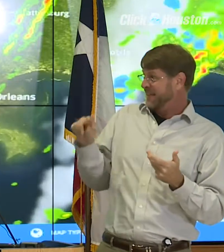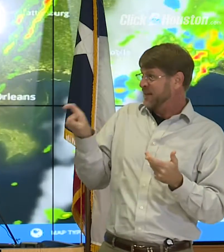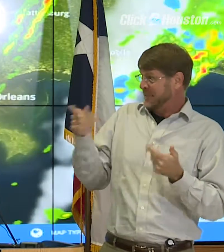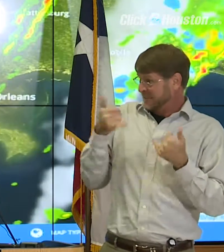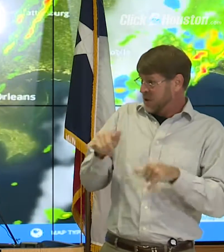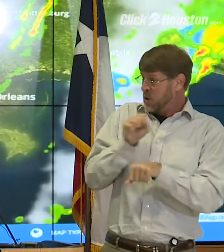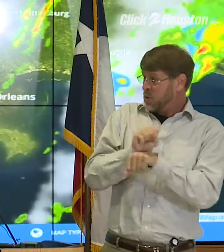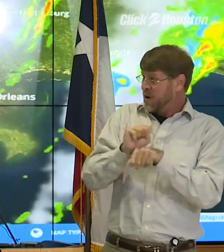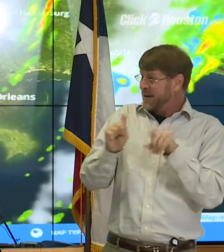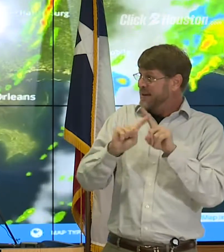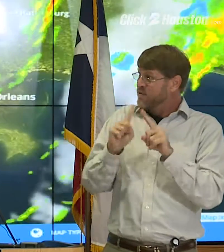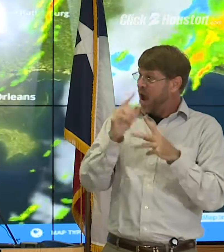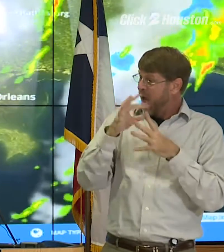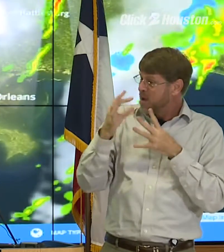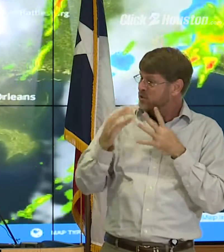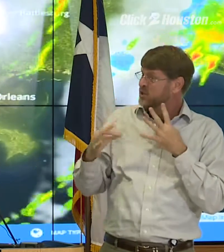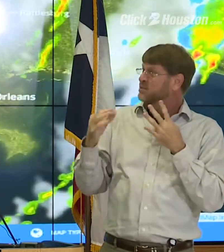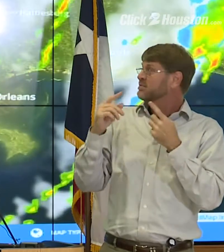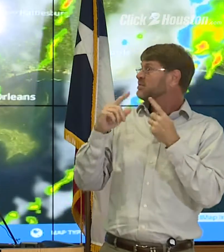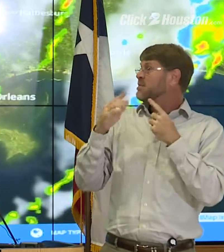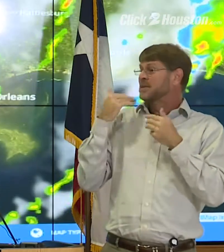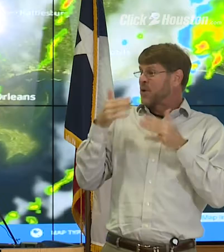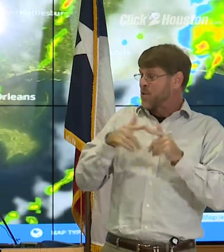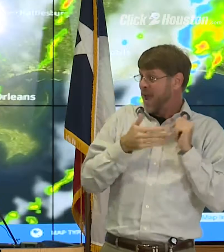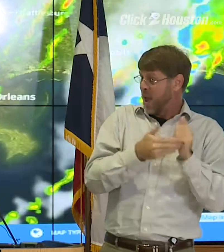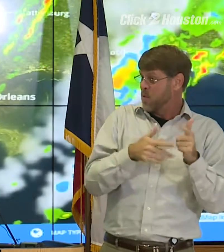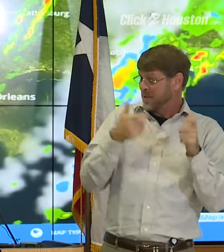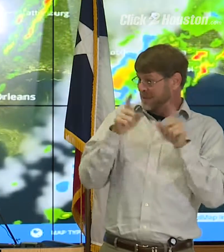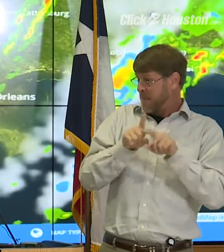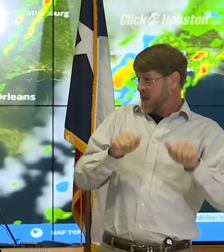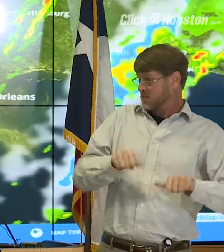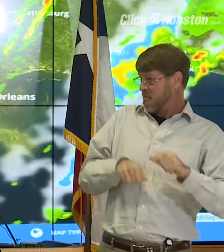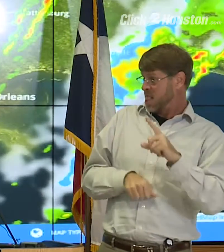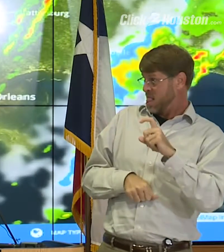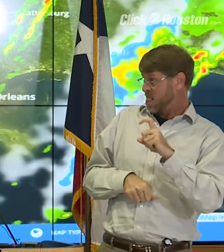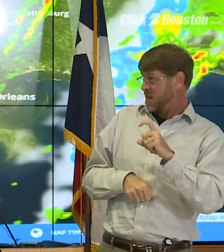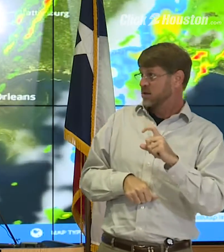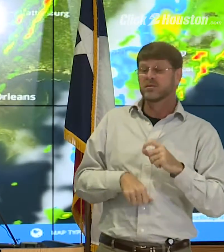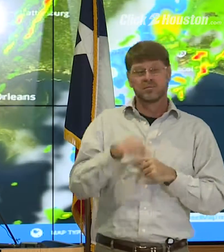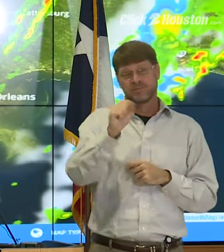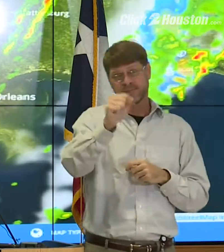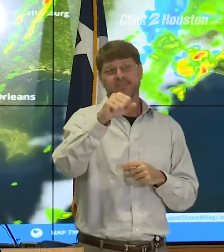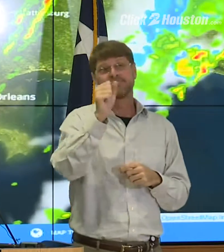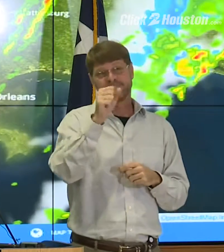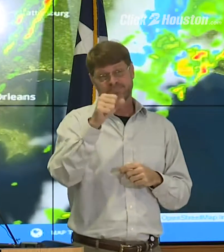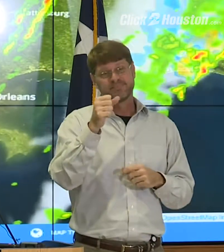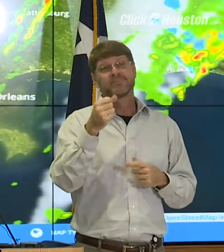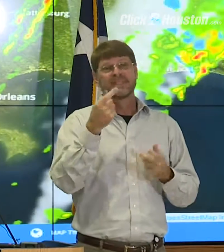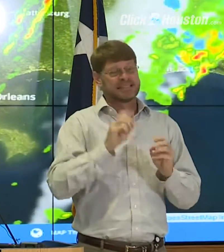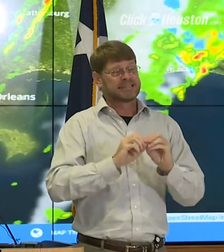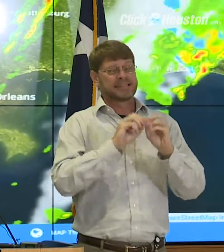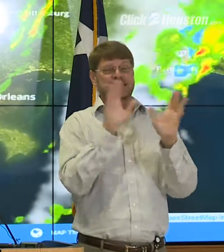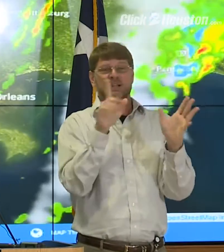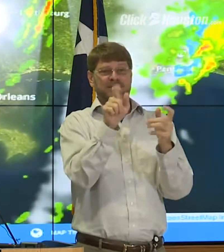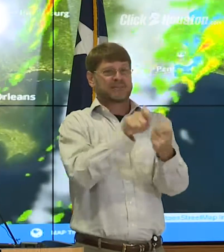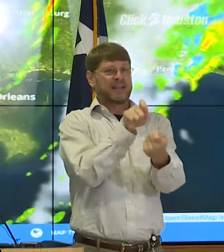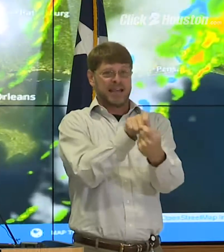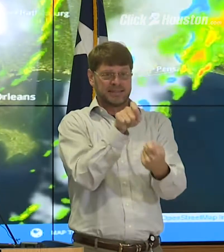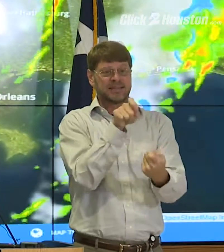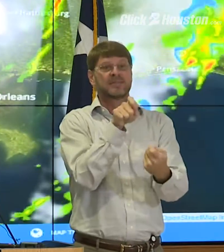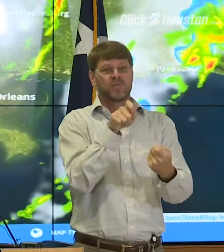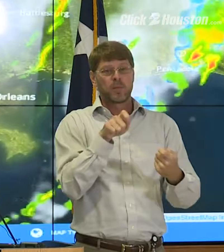still working on various options in the best way to help people as quickly as you can. Is that fair? That is fair and as clear and as concise.